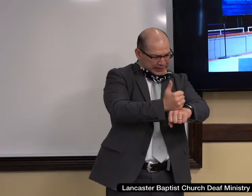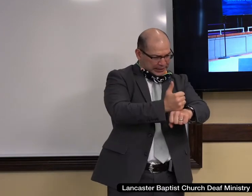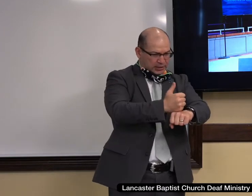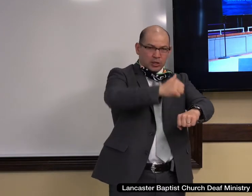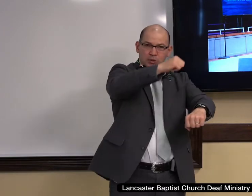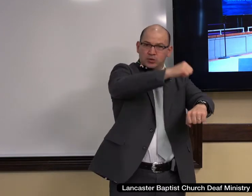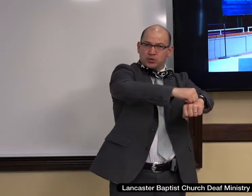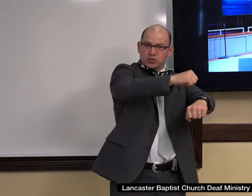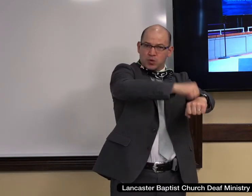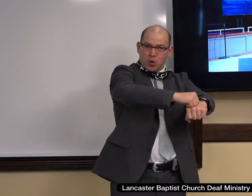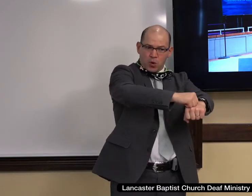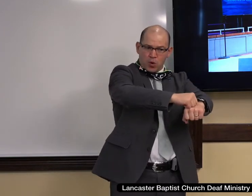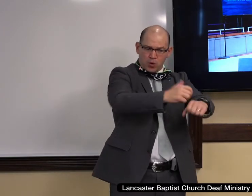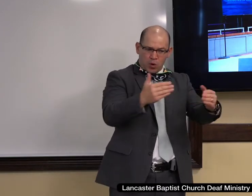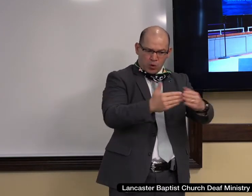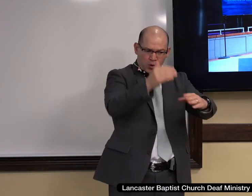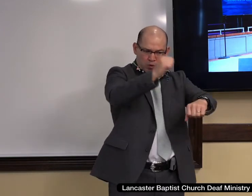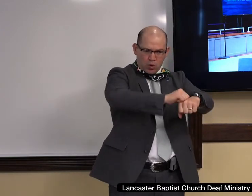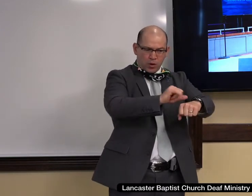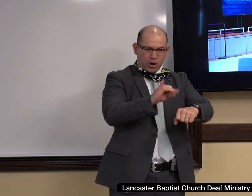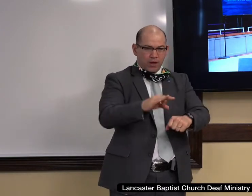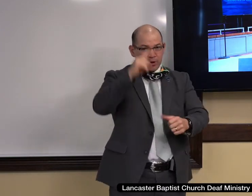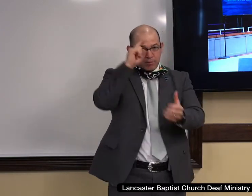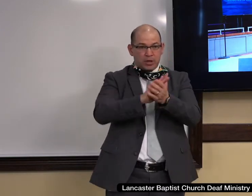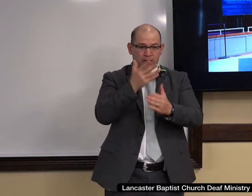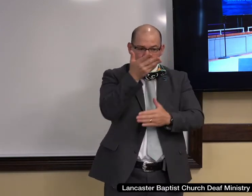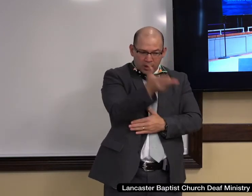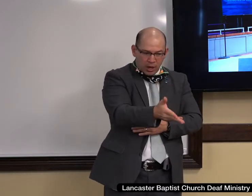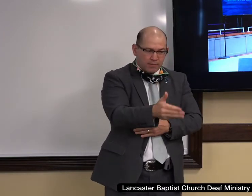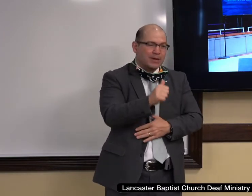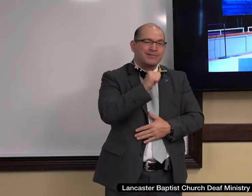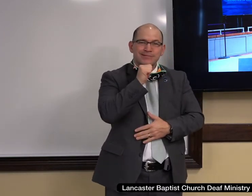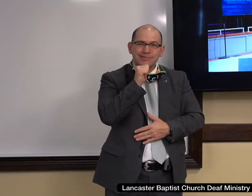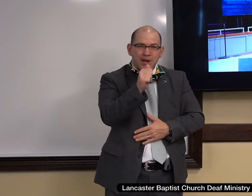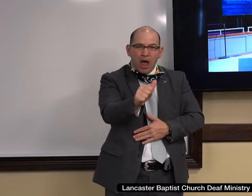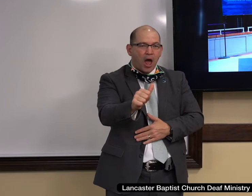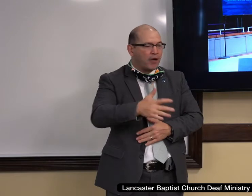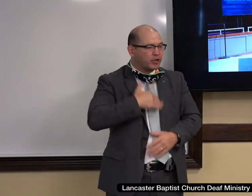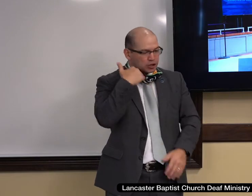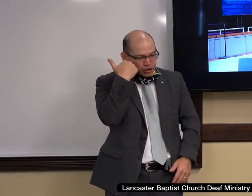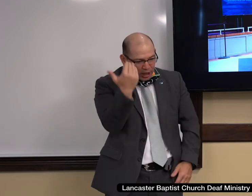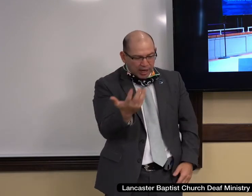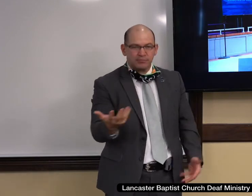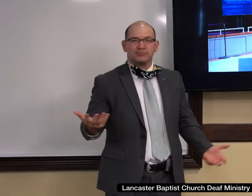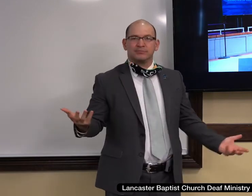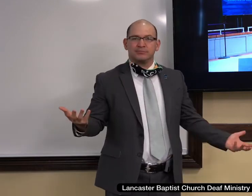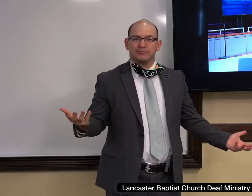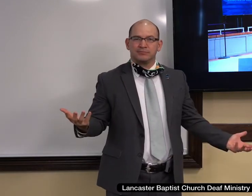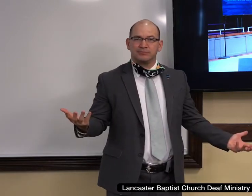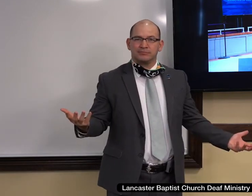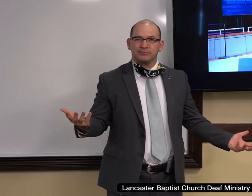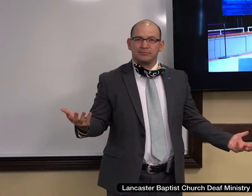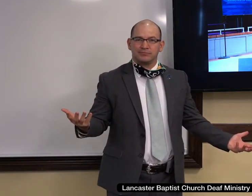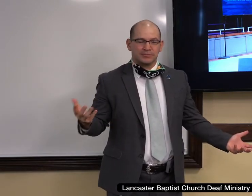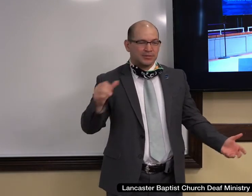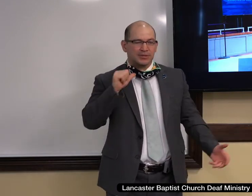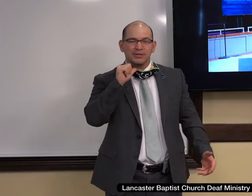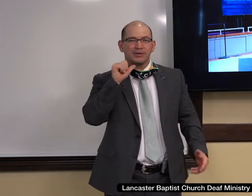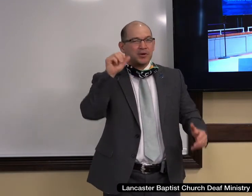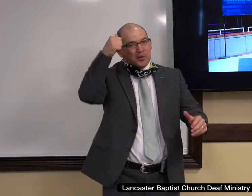whosoever believeth on him shall not be ashamed. For I am not ashamed of the gospel of